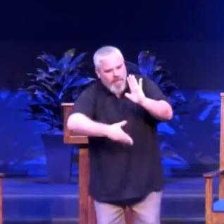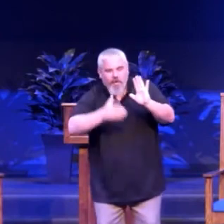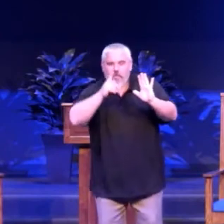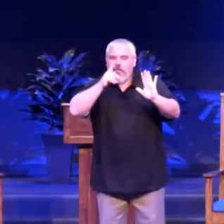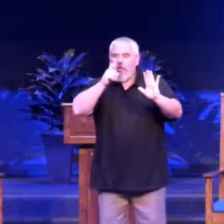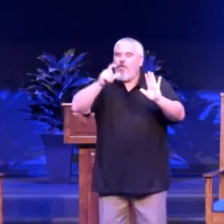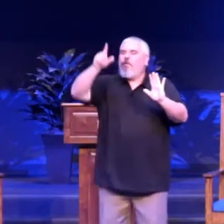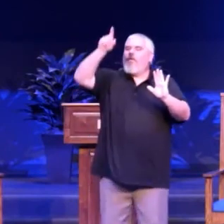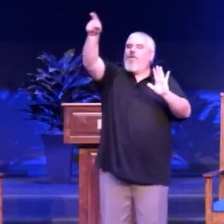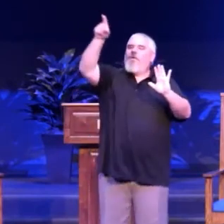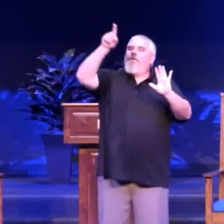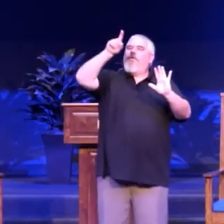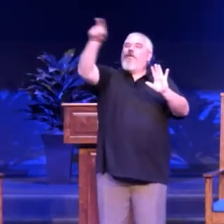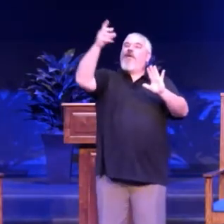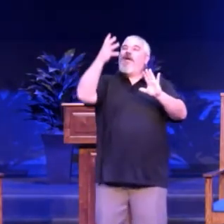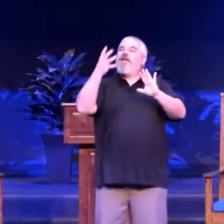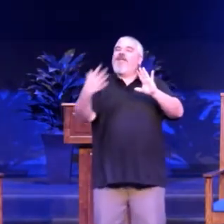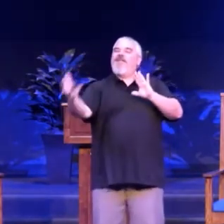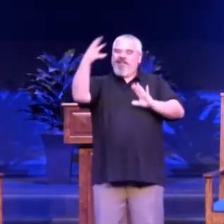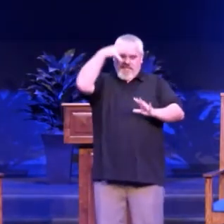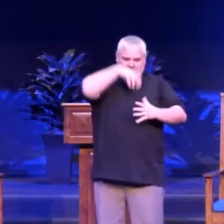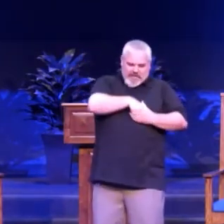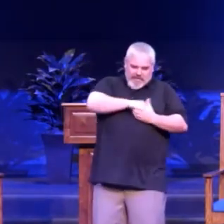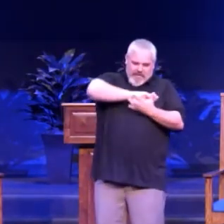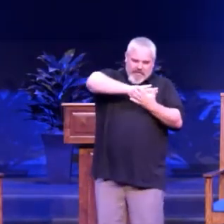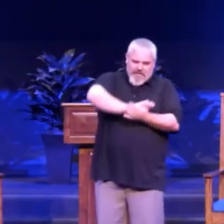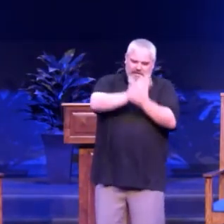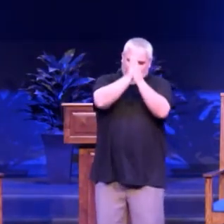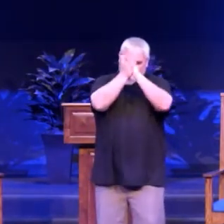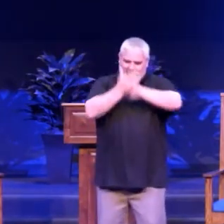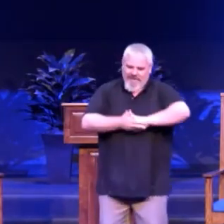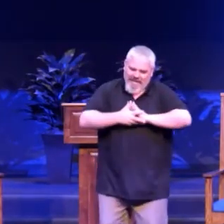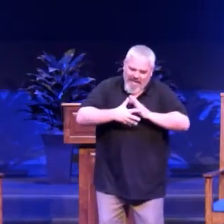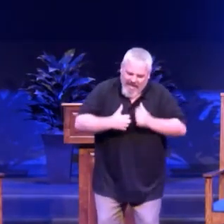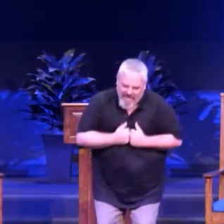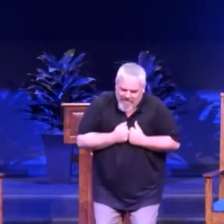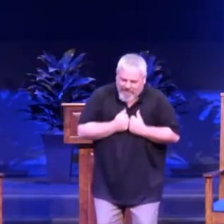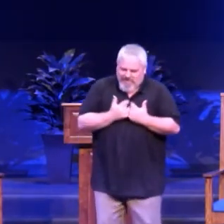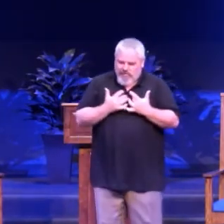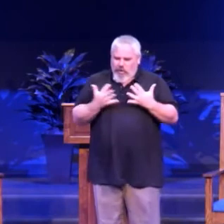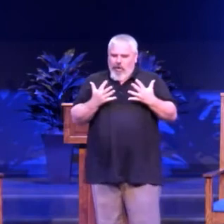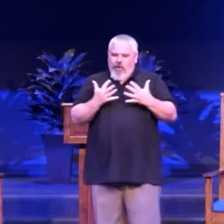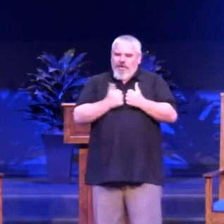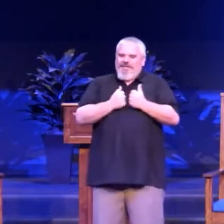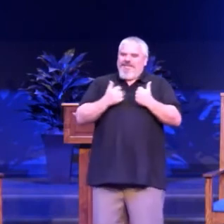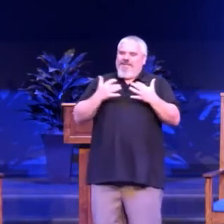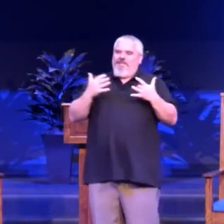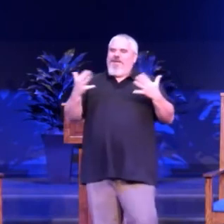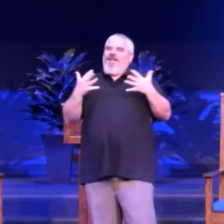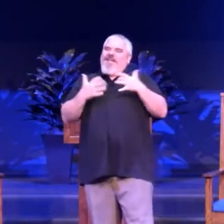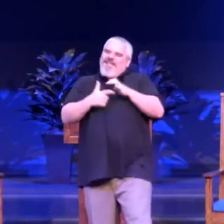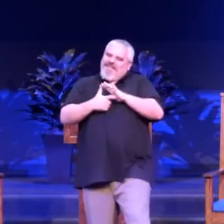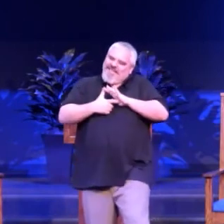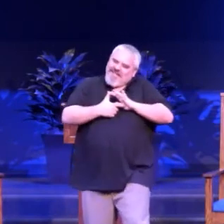a soul on fire Till I am a soul on fire